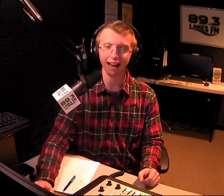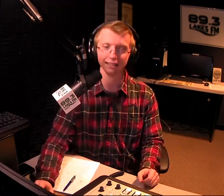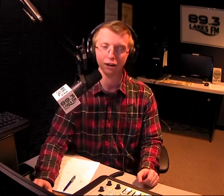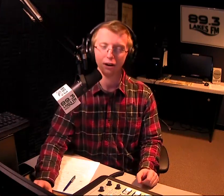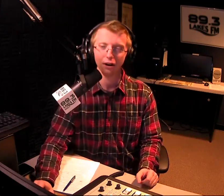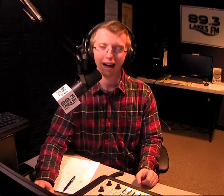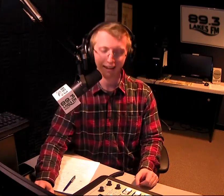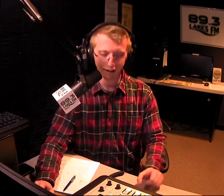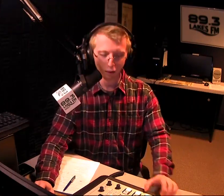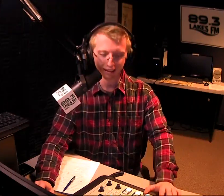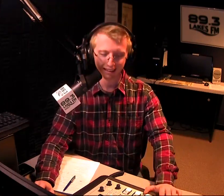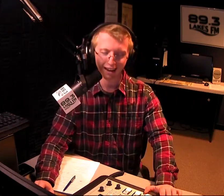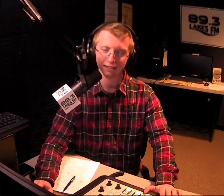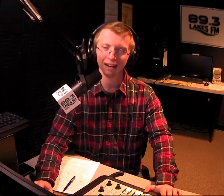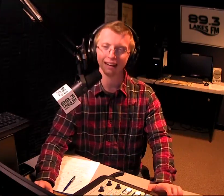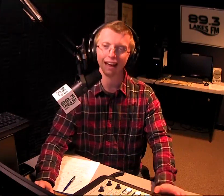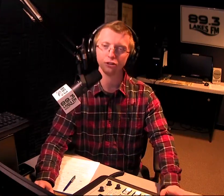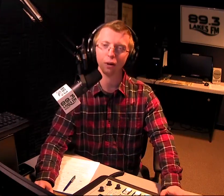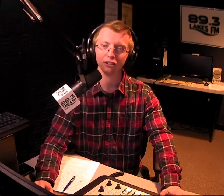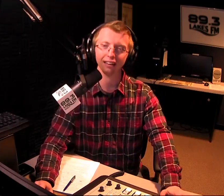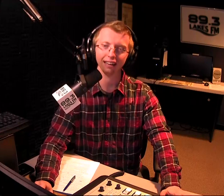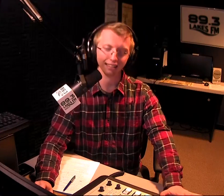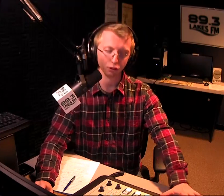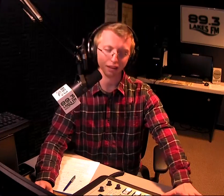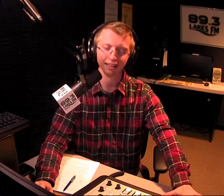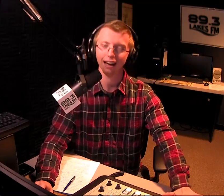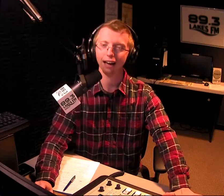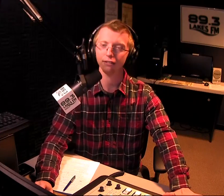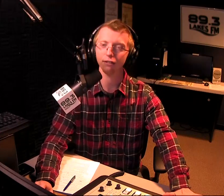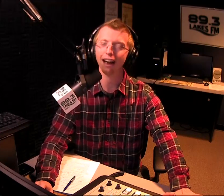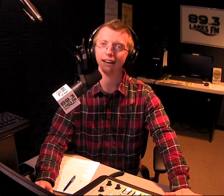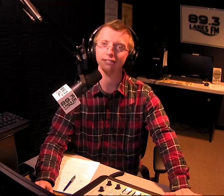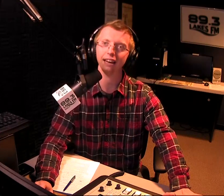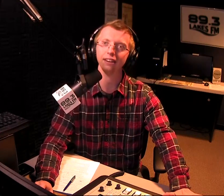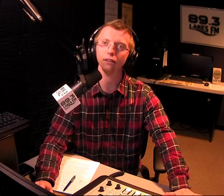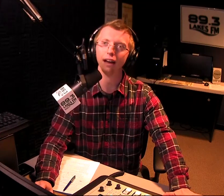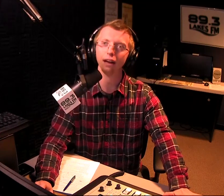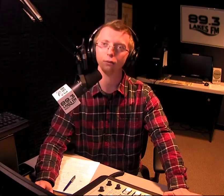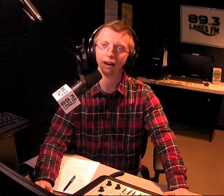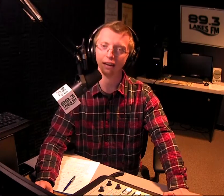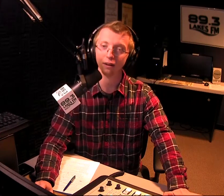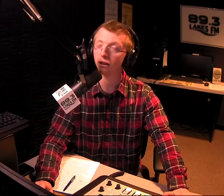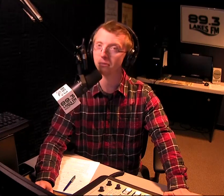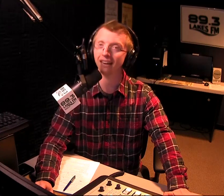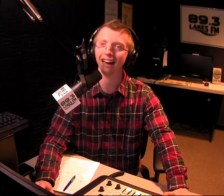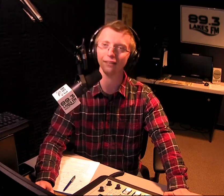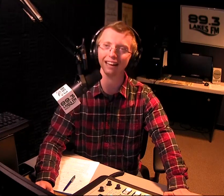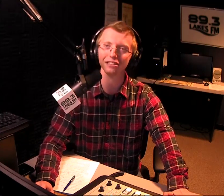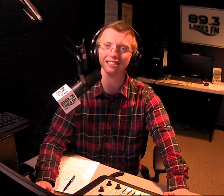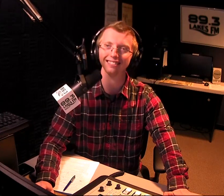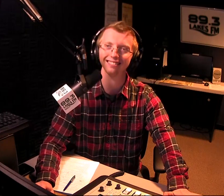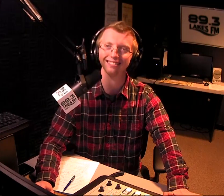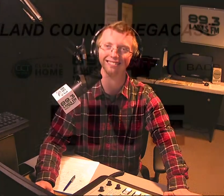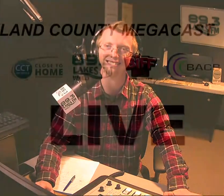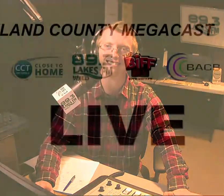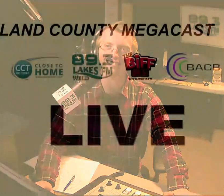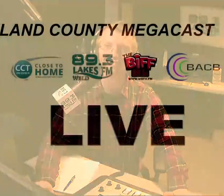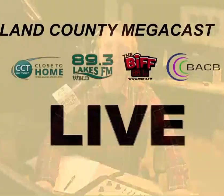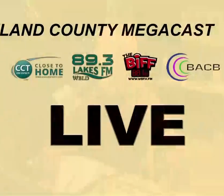find that out next on the Oakland County Megacast you're watching and listening to us on a variety of TV and radio and other media outlets.